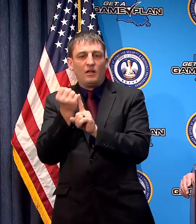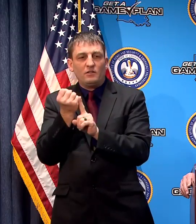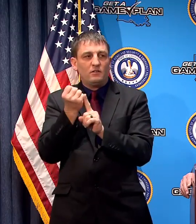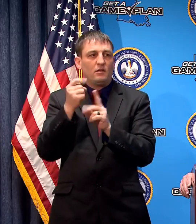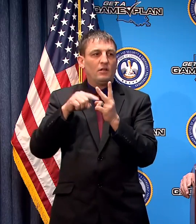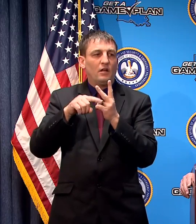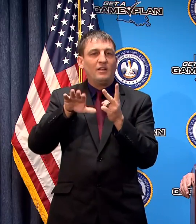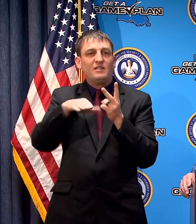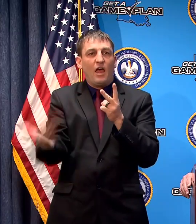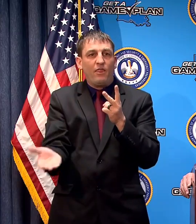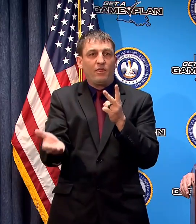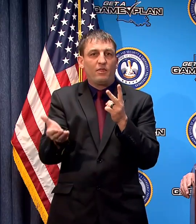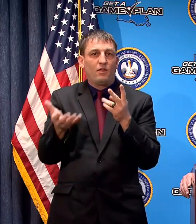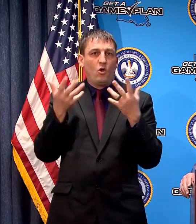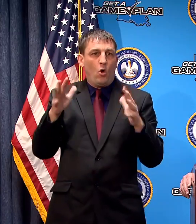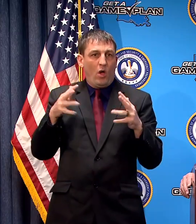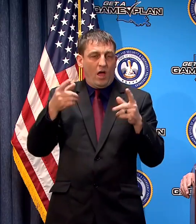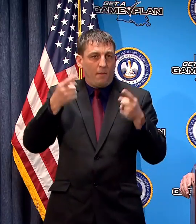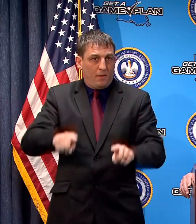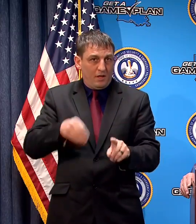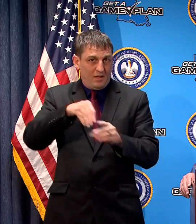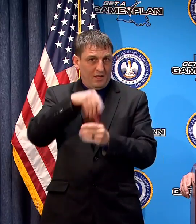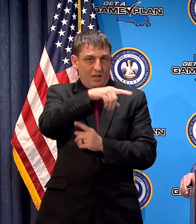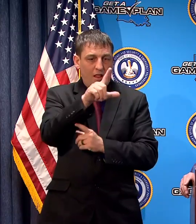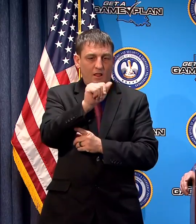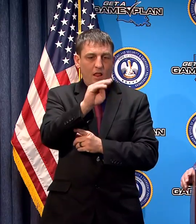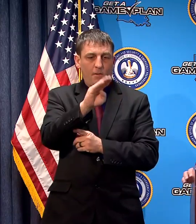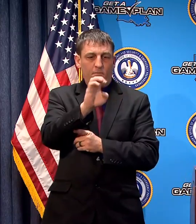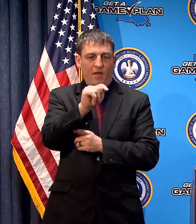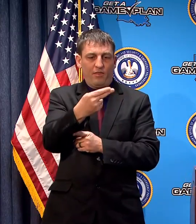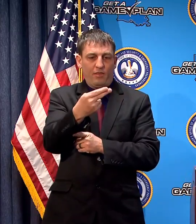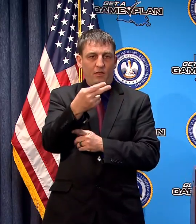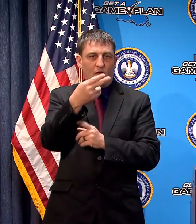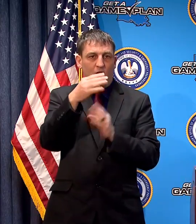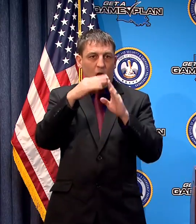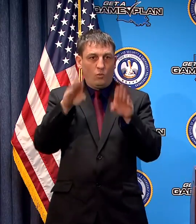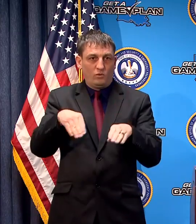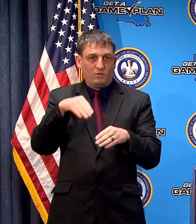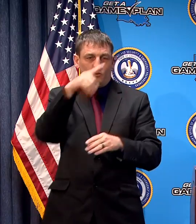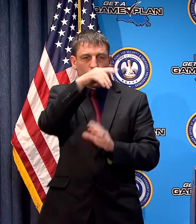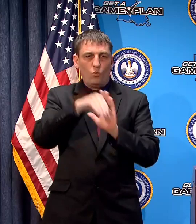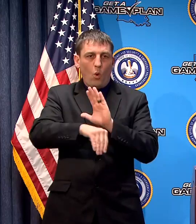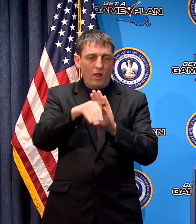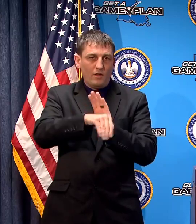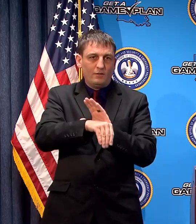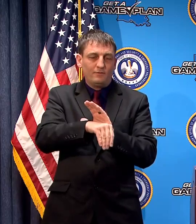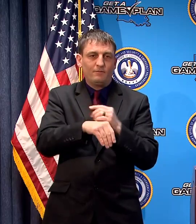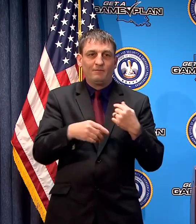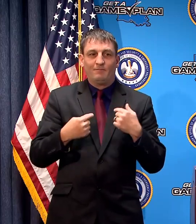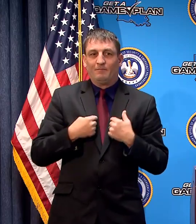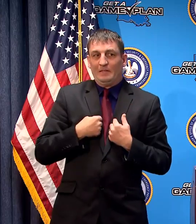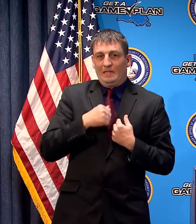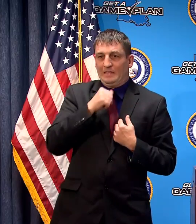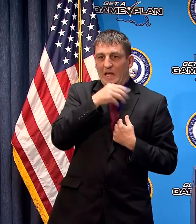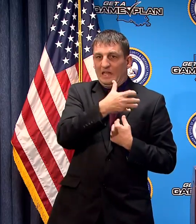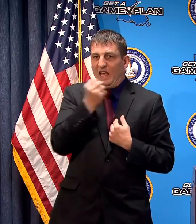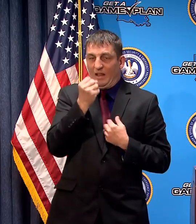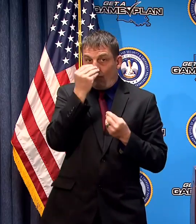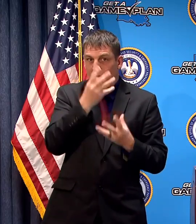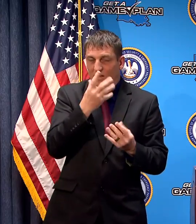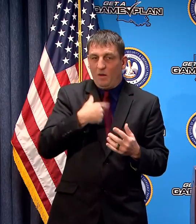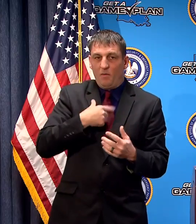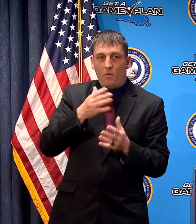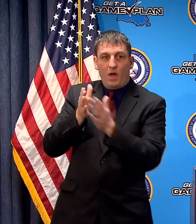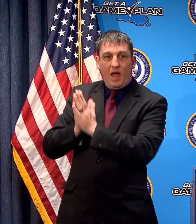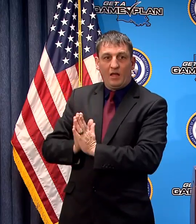have confirmed at Lambeth House in New Orleans I'm going to ask and I didn't get that information before we walked